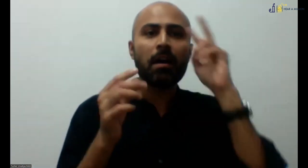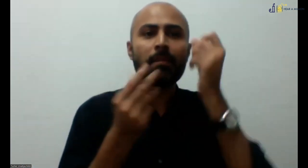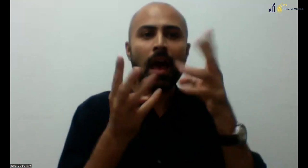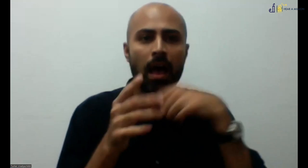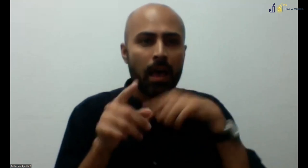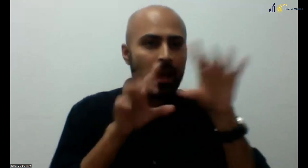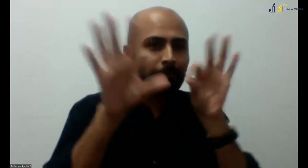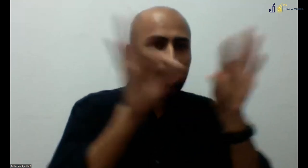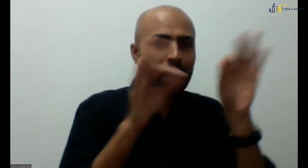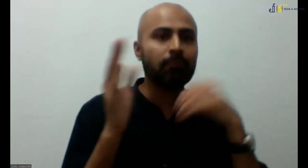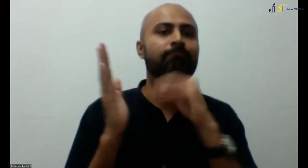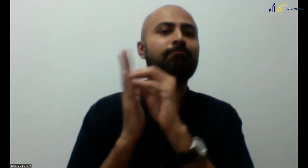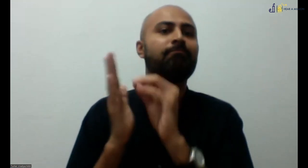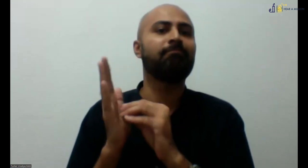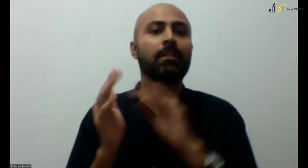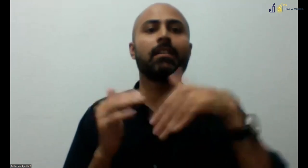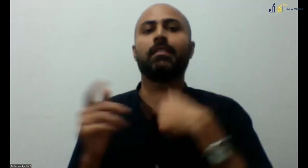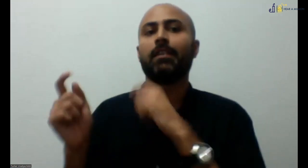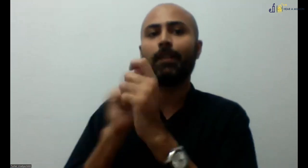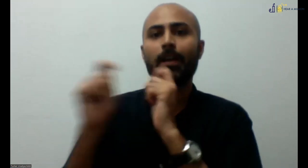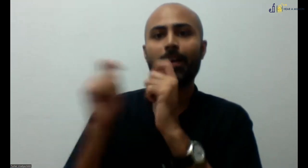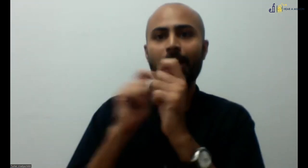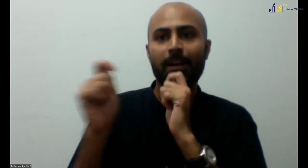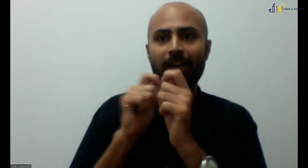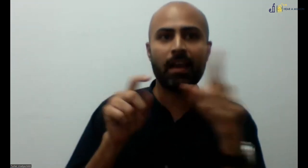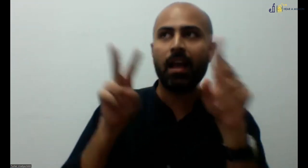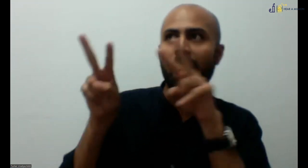take part in the discussions.